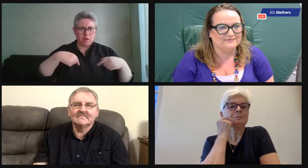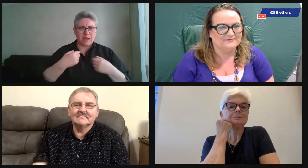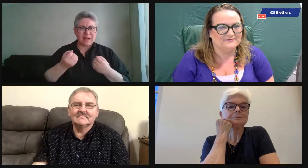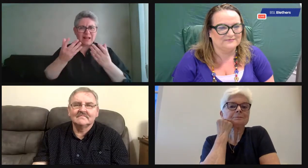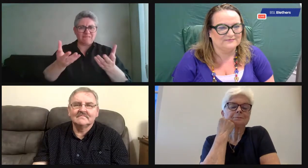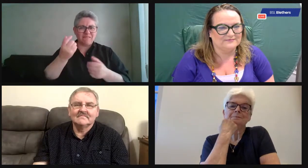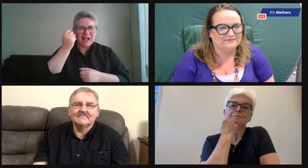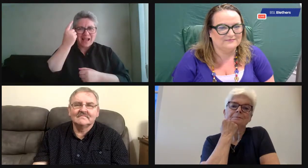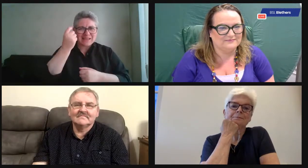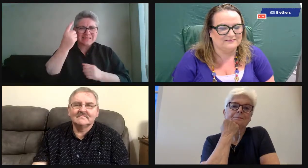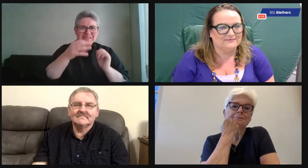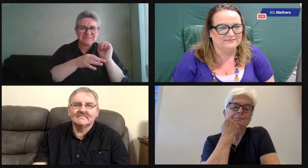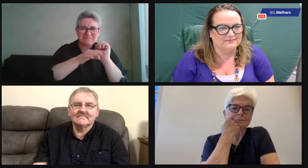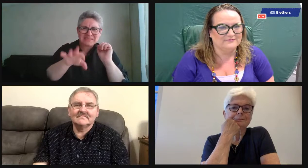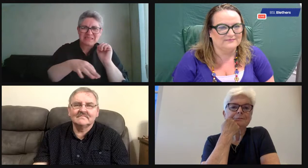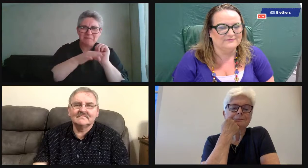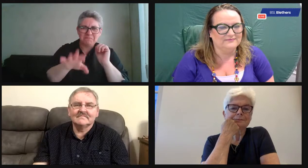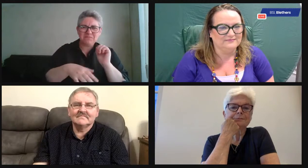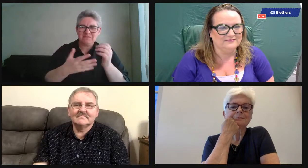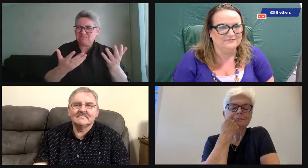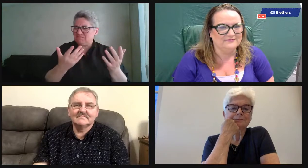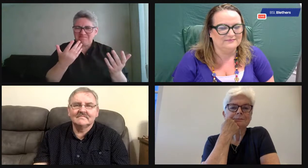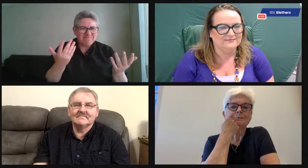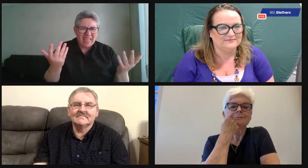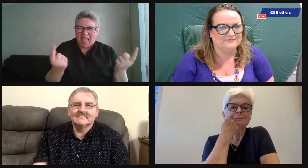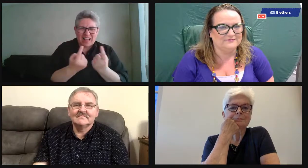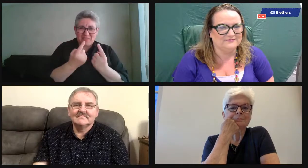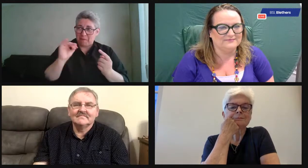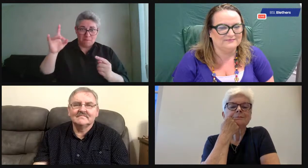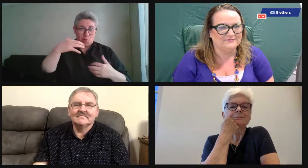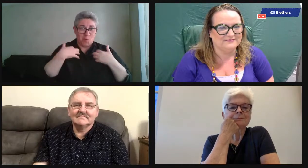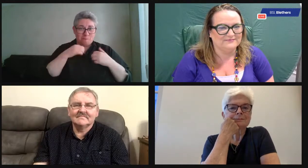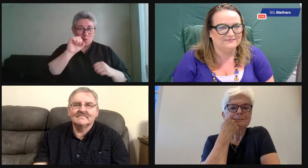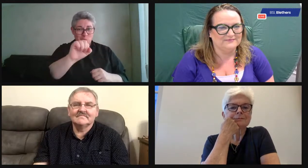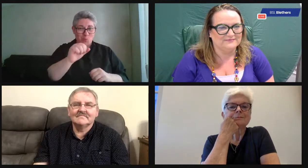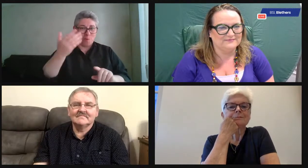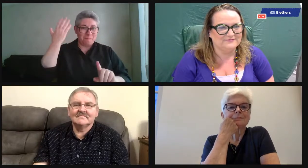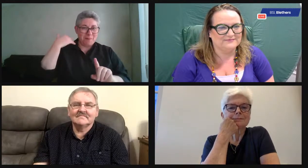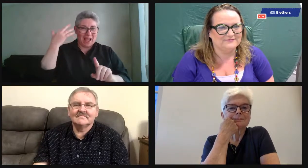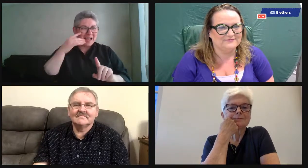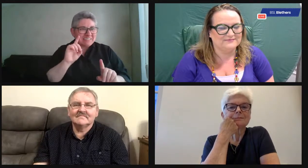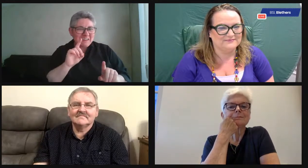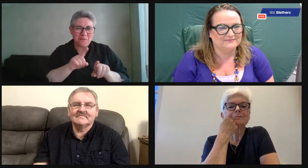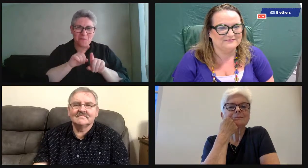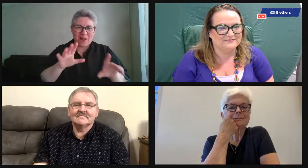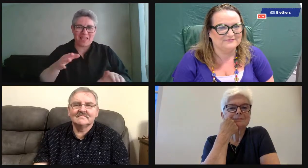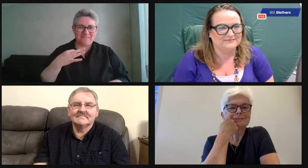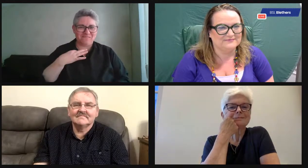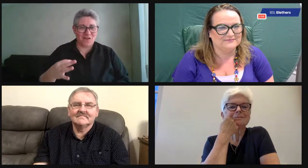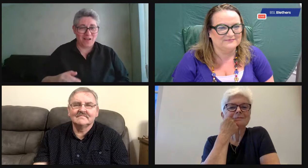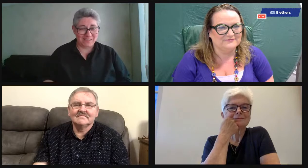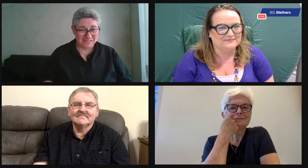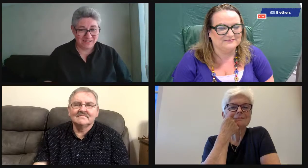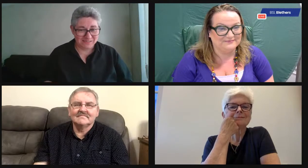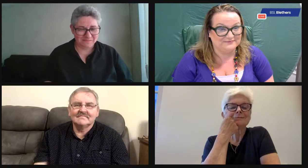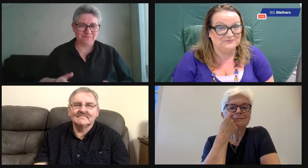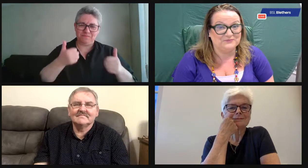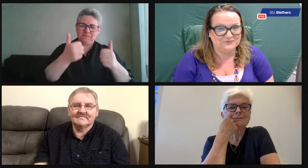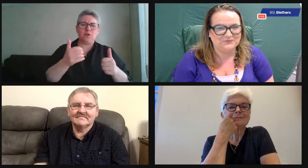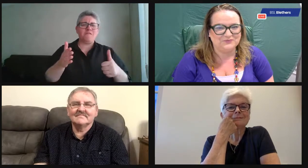and encourage our audience to think about volunteering opportunities that they might get involved in. And also, you